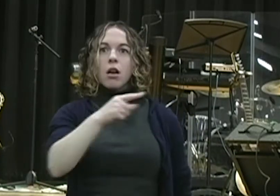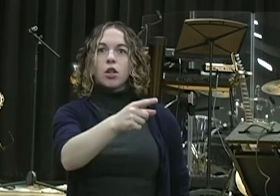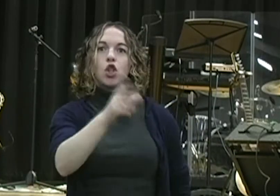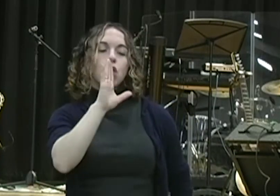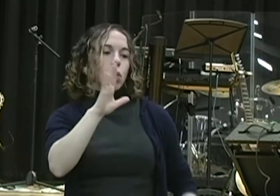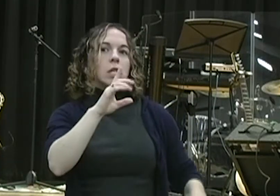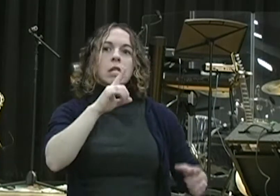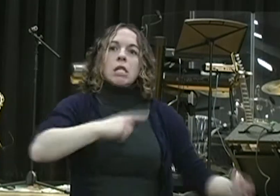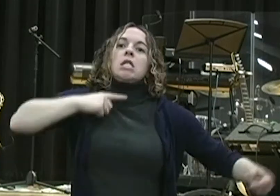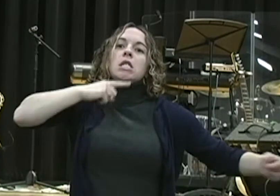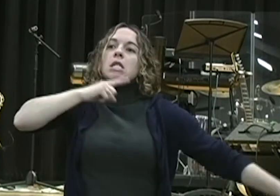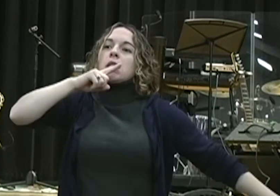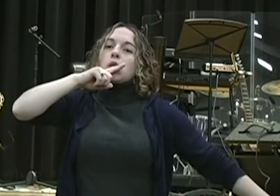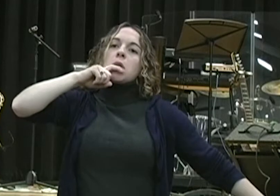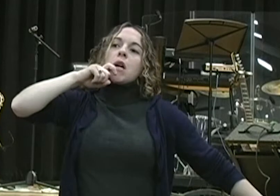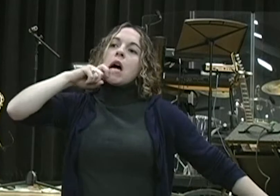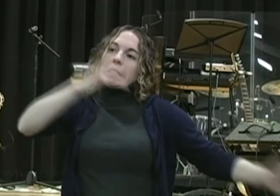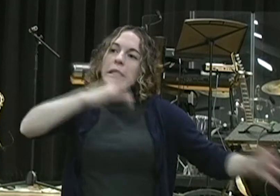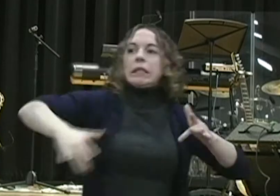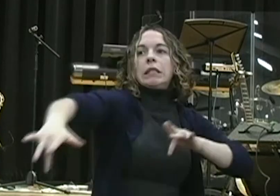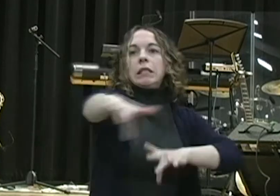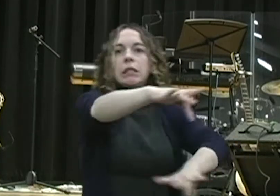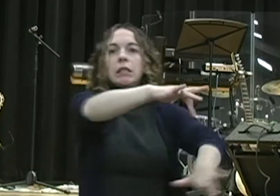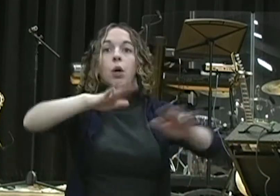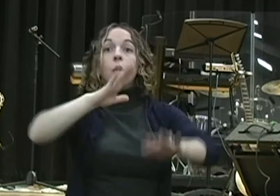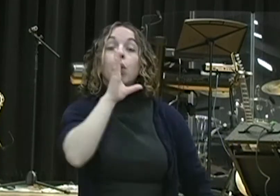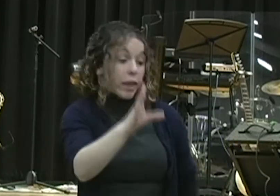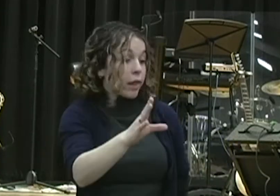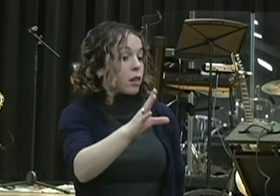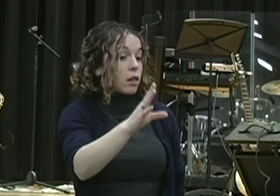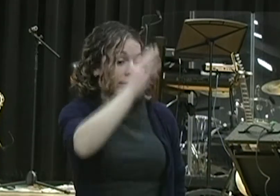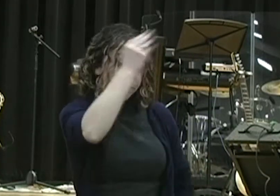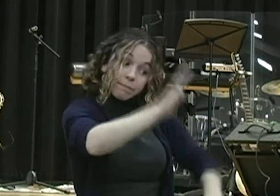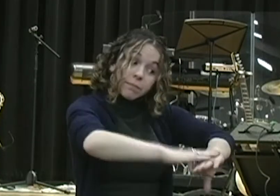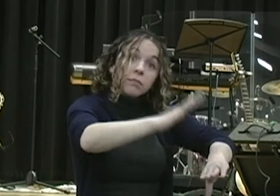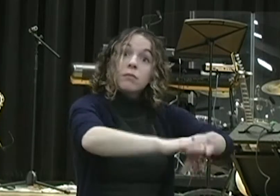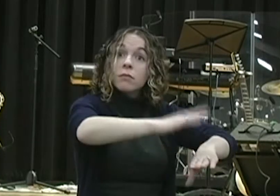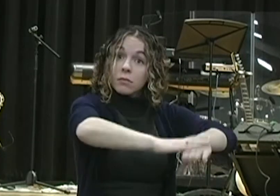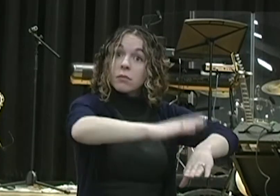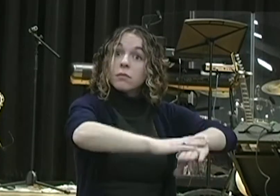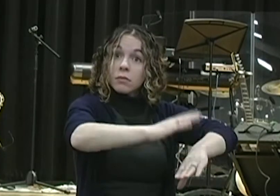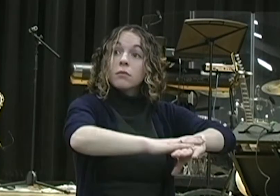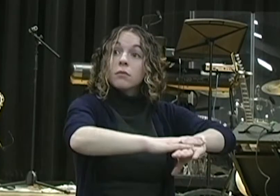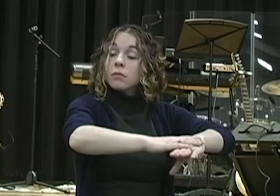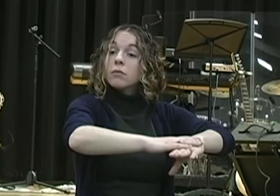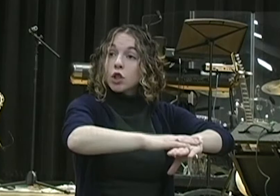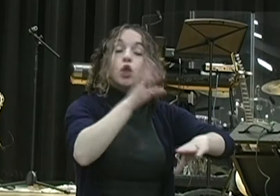everlasting desolation. Verse 11, it says, And the whole land will be a desolation and a horror, and these nations